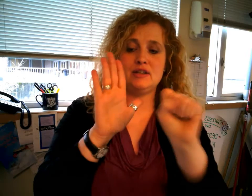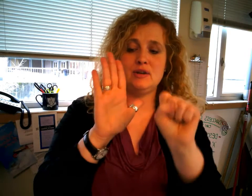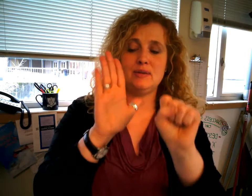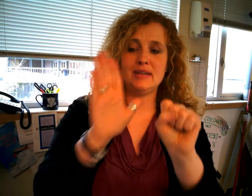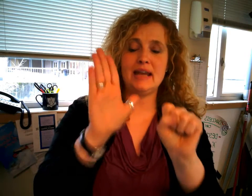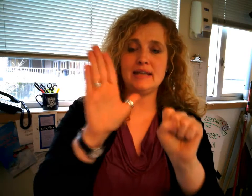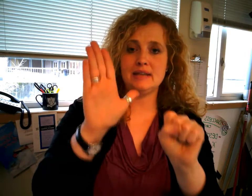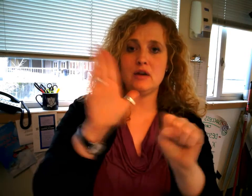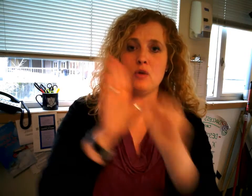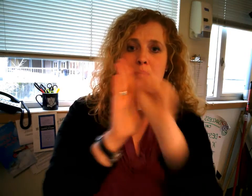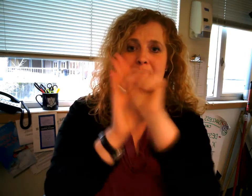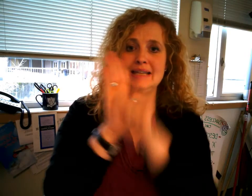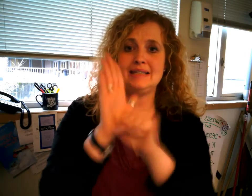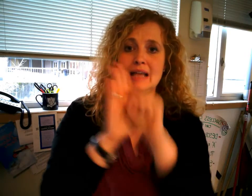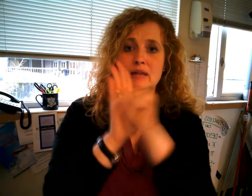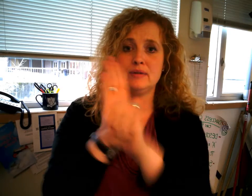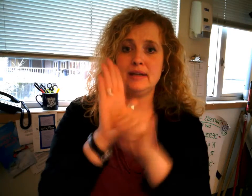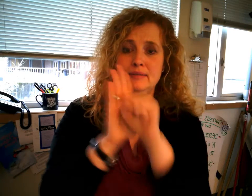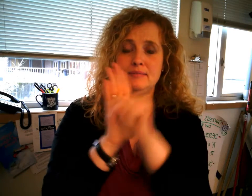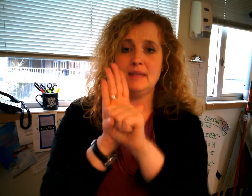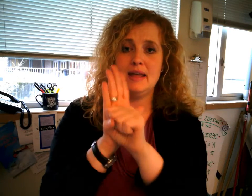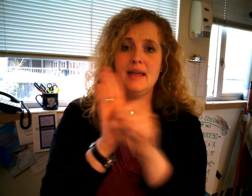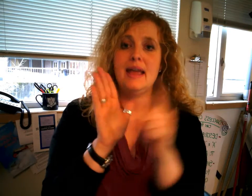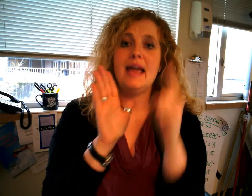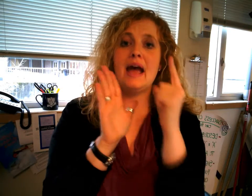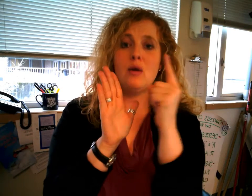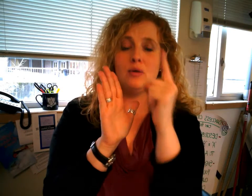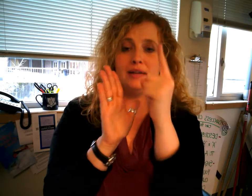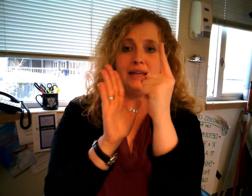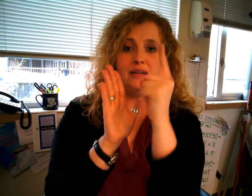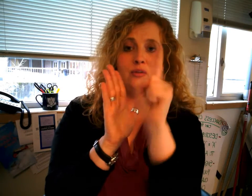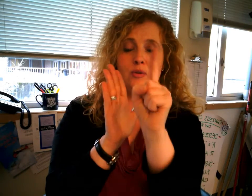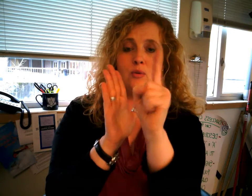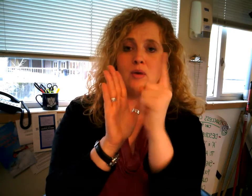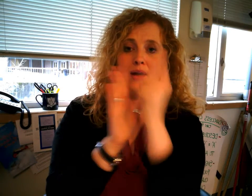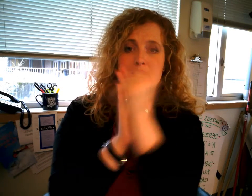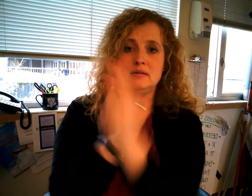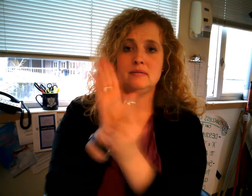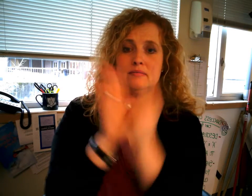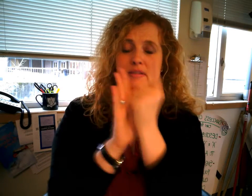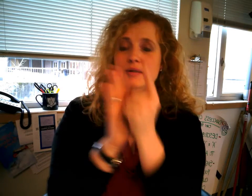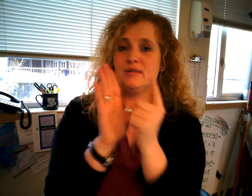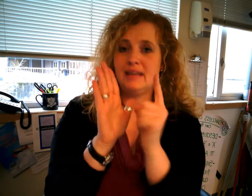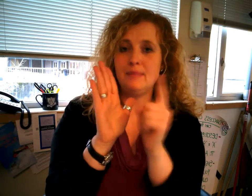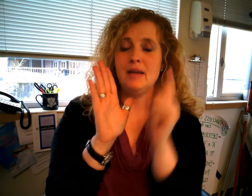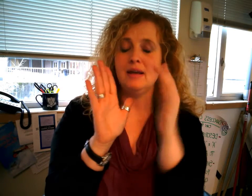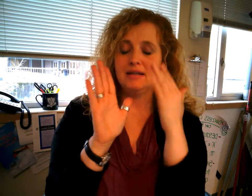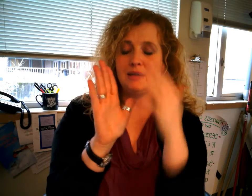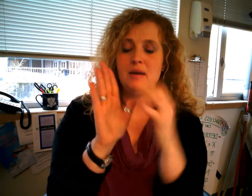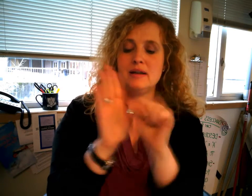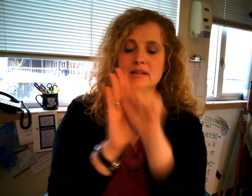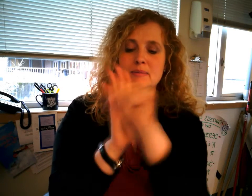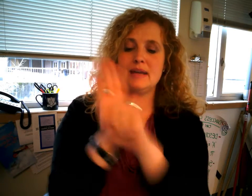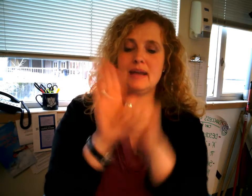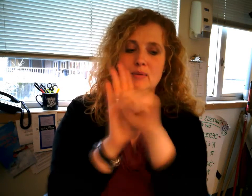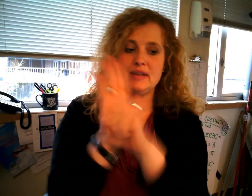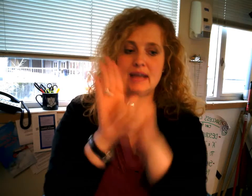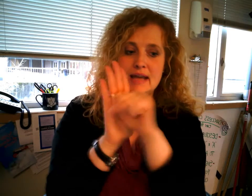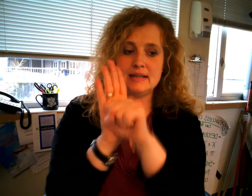with an S and an open B salary hourly is with a one so same same concept with an S